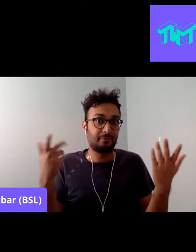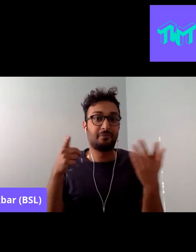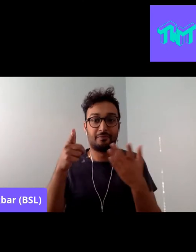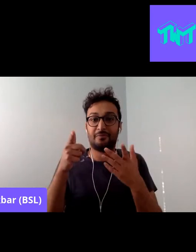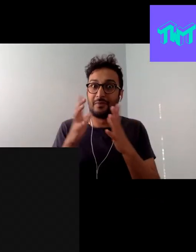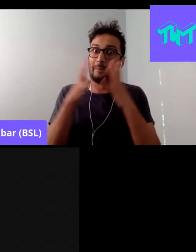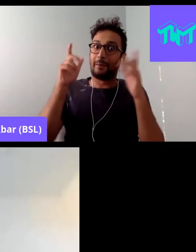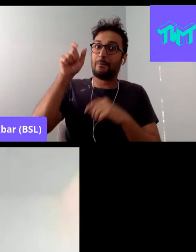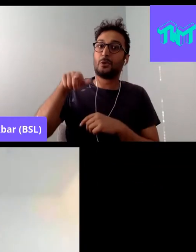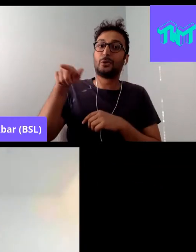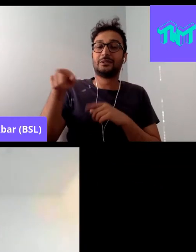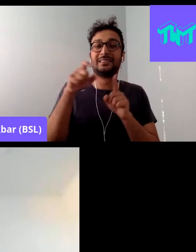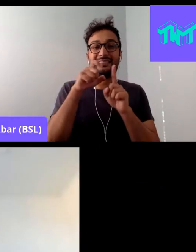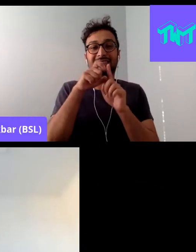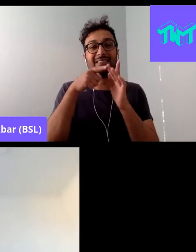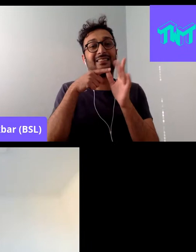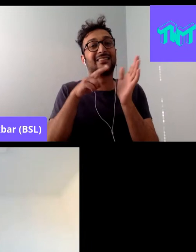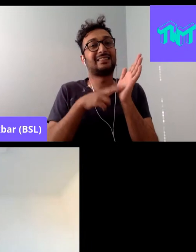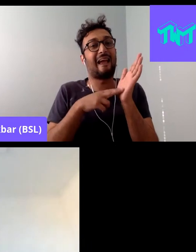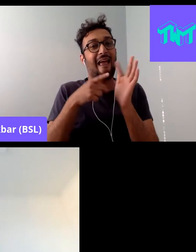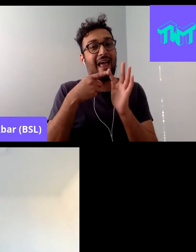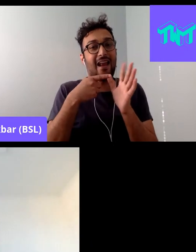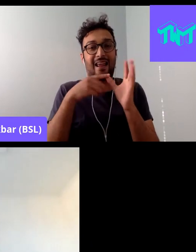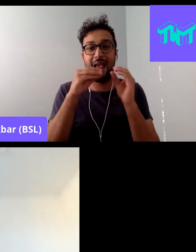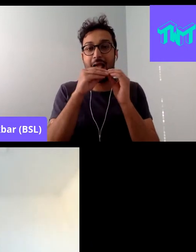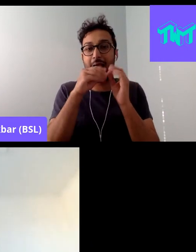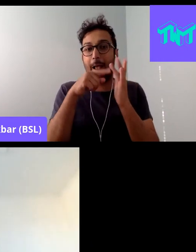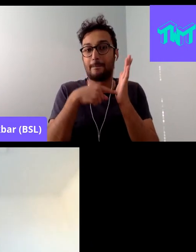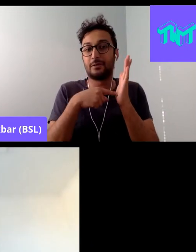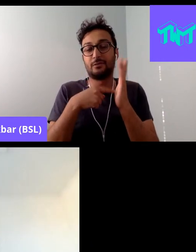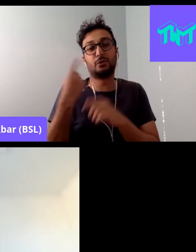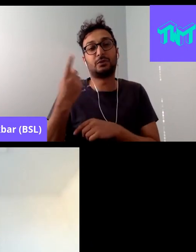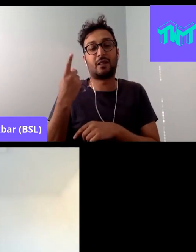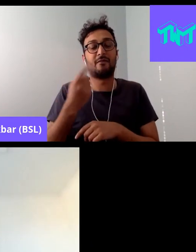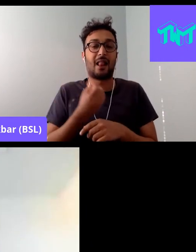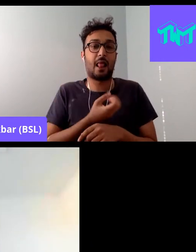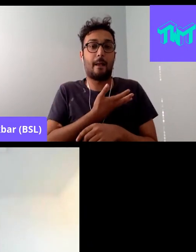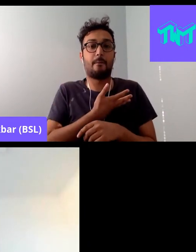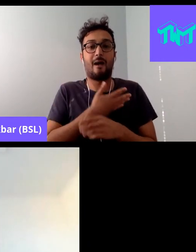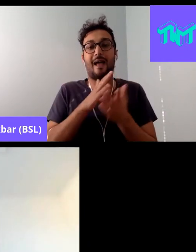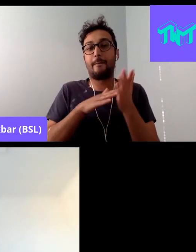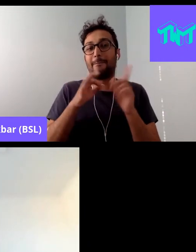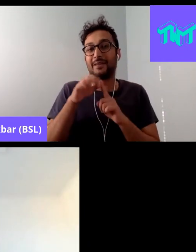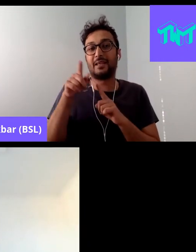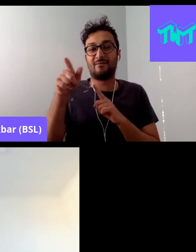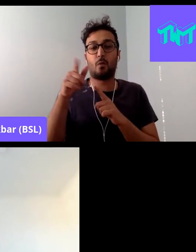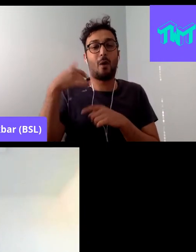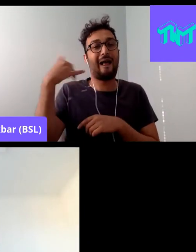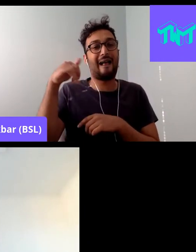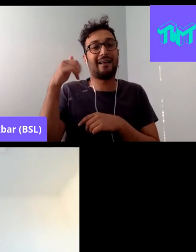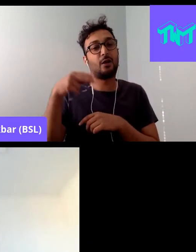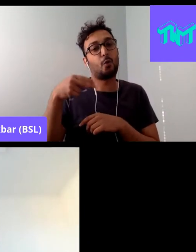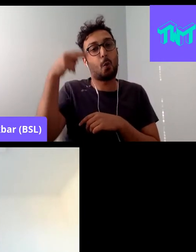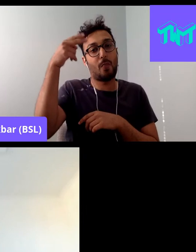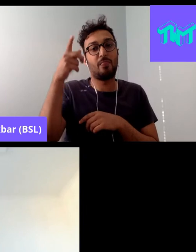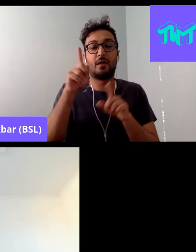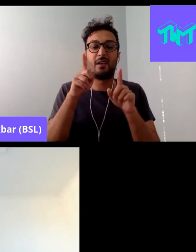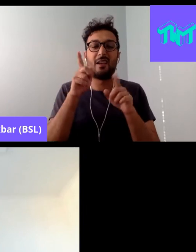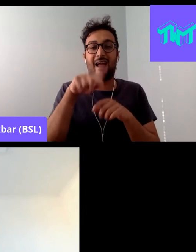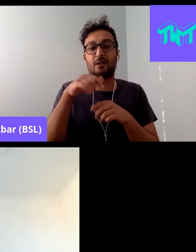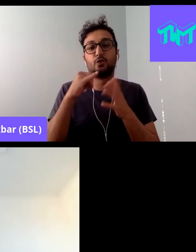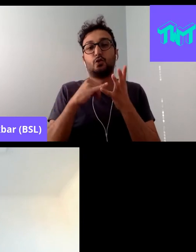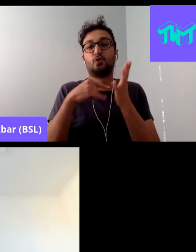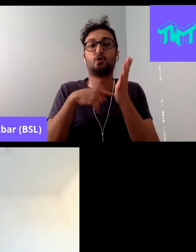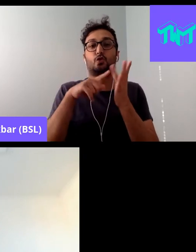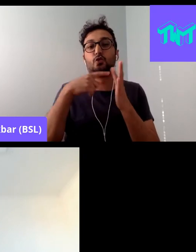Diane Abbott, the amazing Diane Abbott, the Labour MP for Hattie North and Stoke Newington. She's also the former Shadow